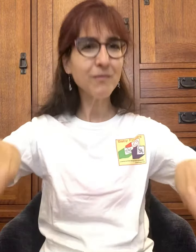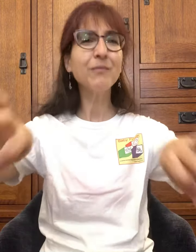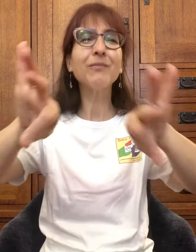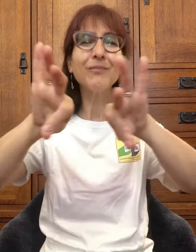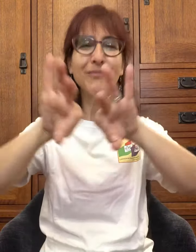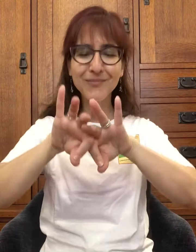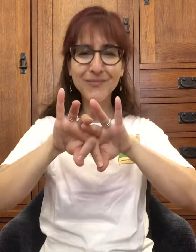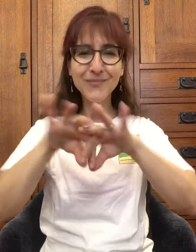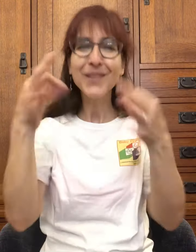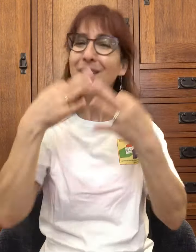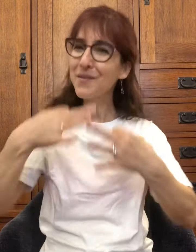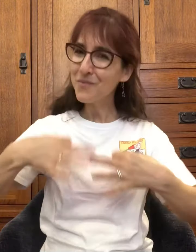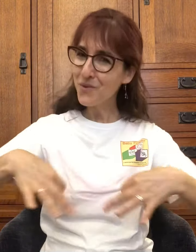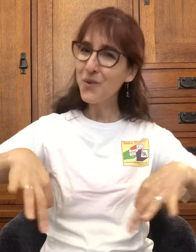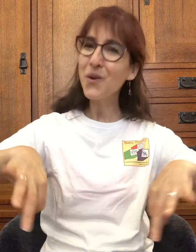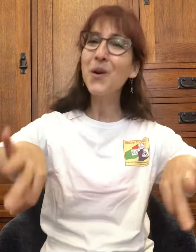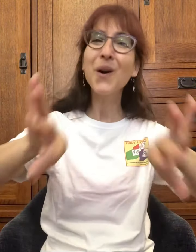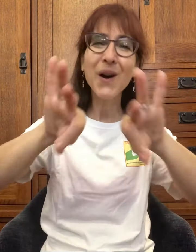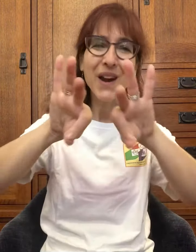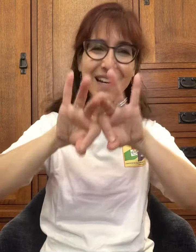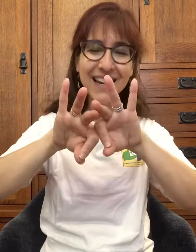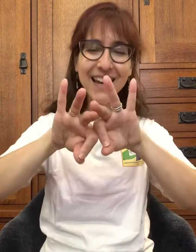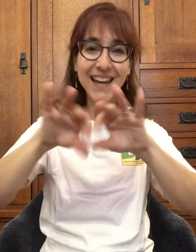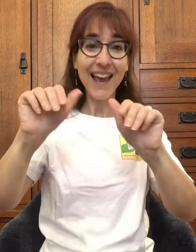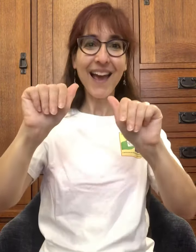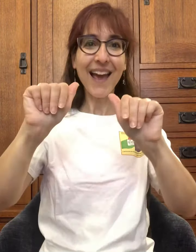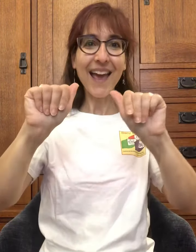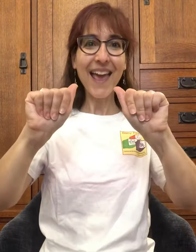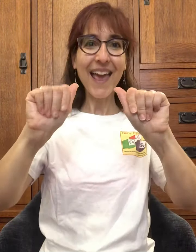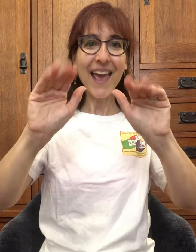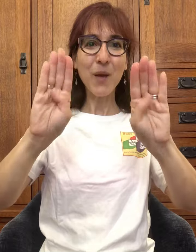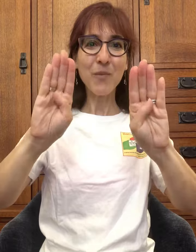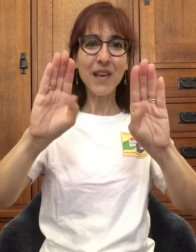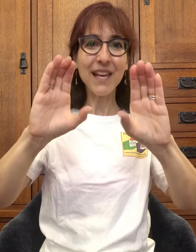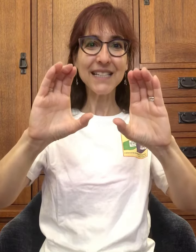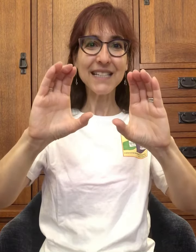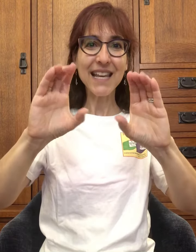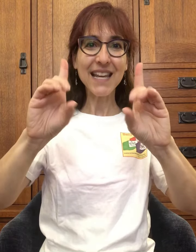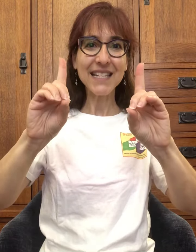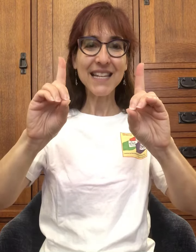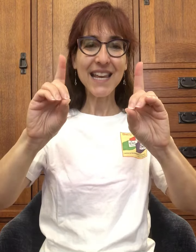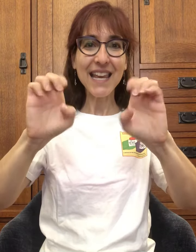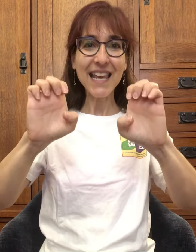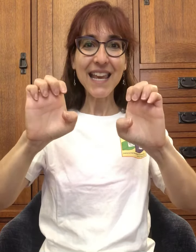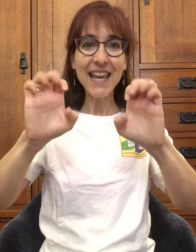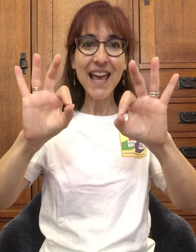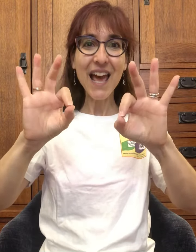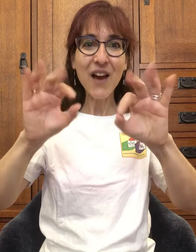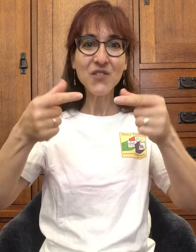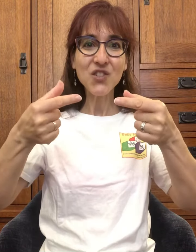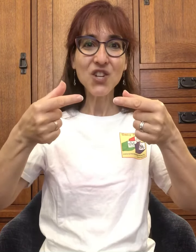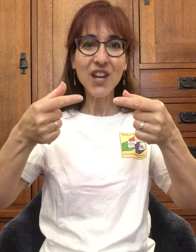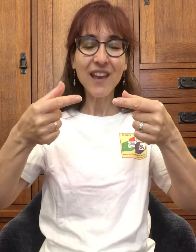of the letters are important. A, B, C, D, E, F, G,